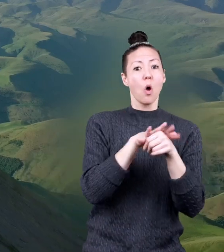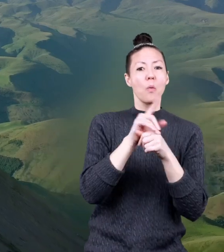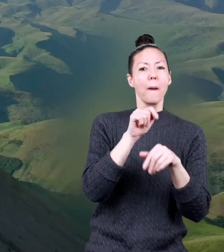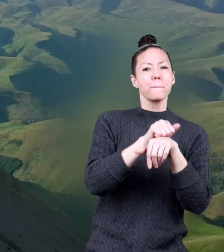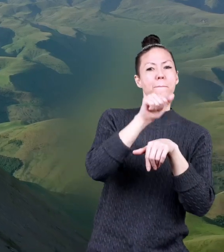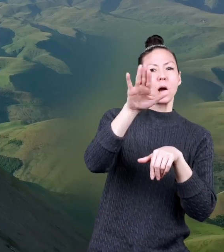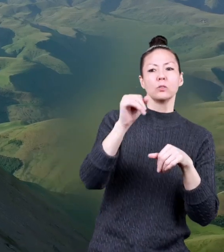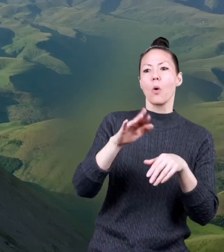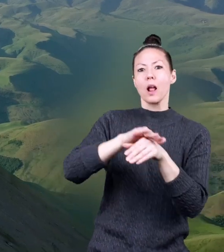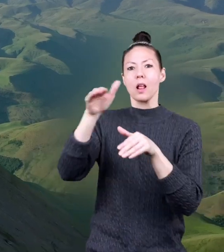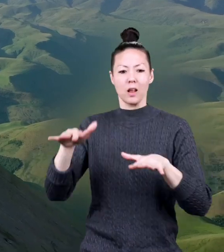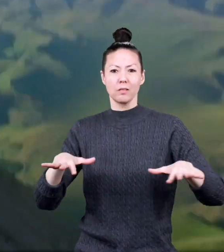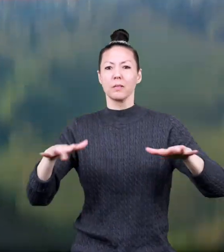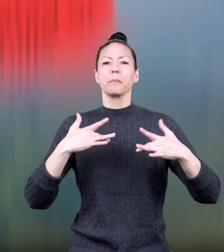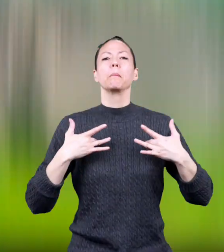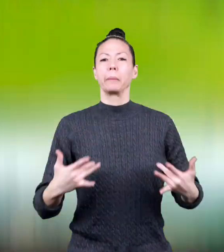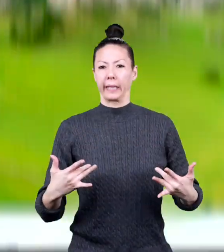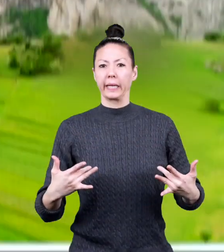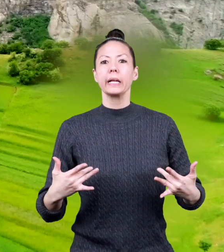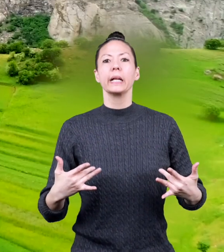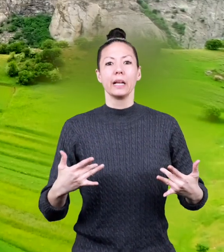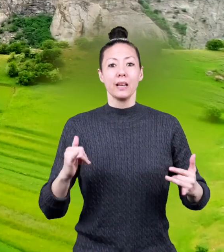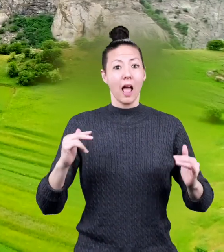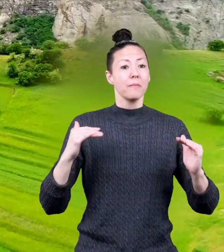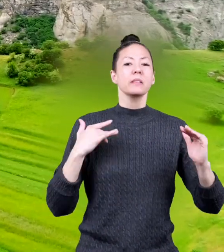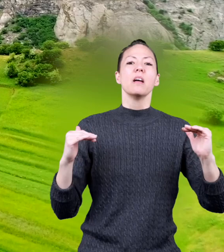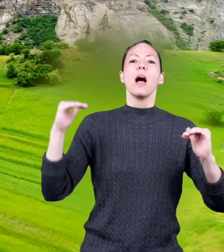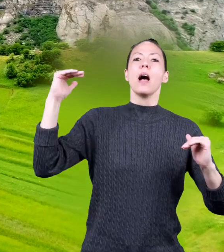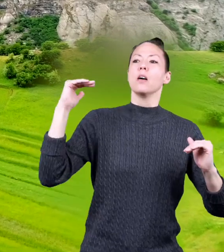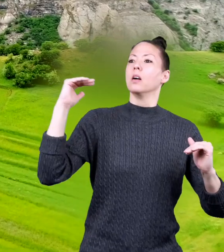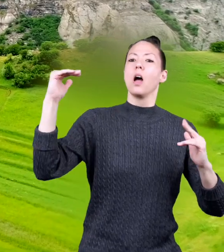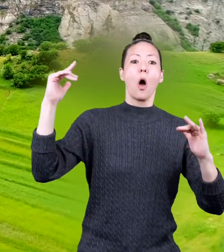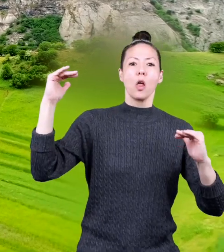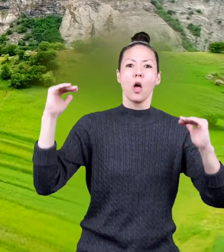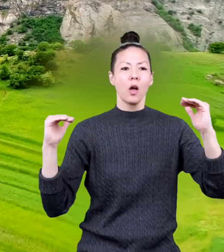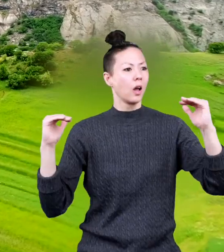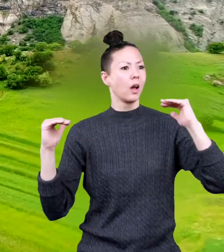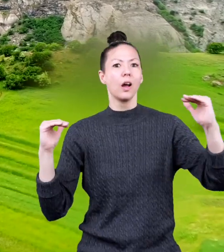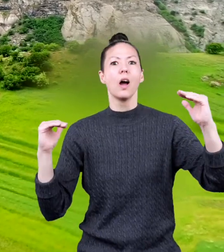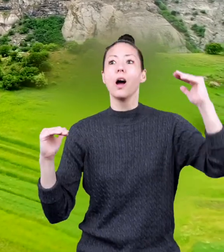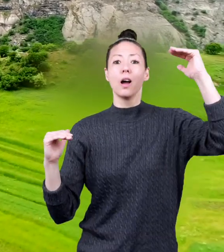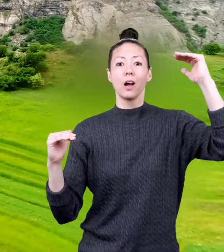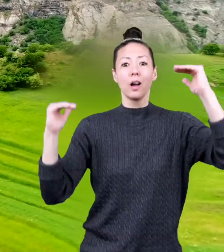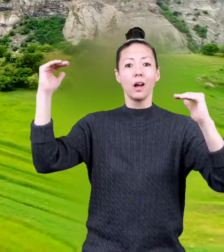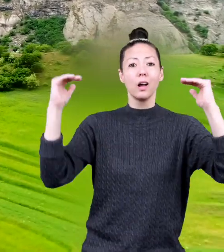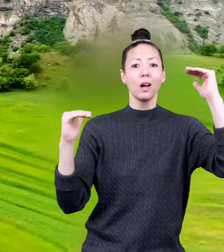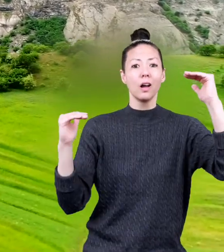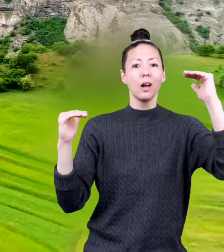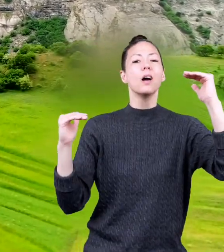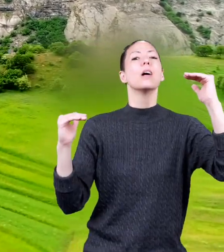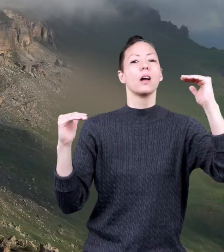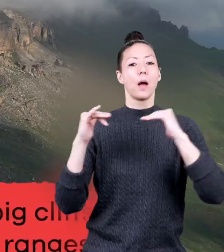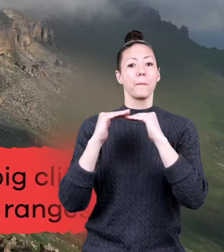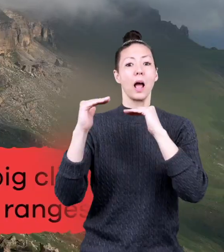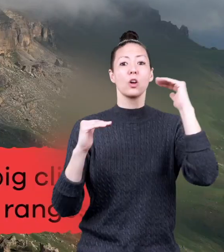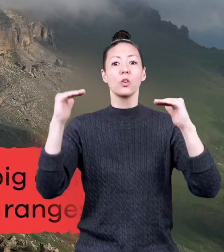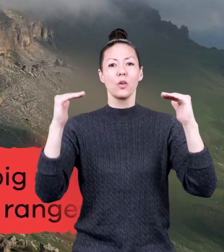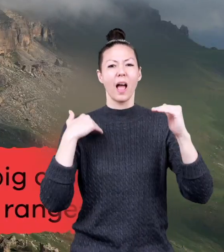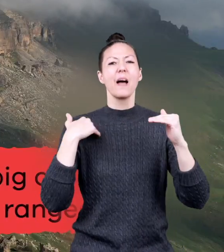tops of mountains or hills. They're situated higher than the land around them, on at least one side. Plateaus